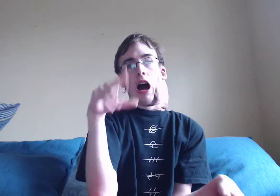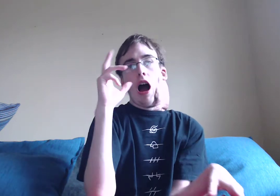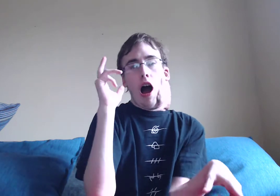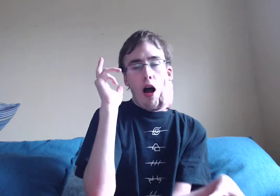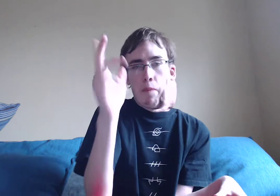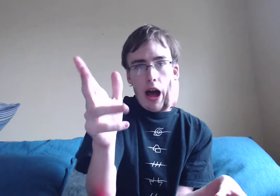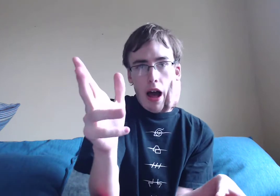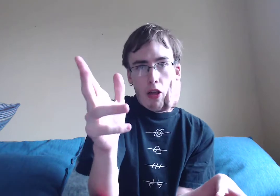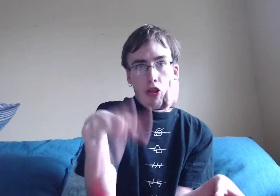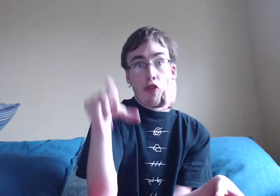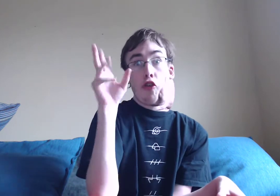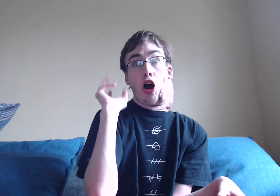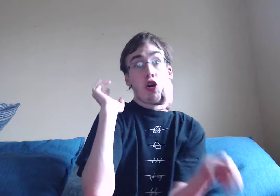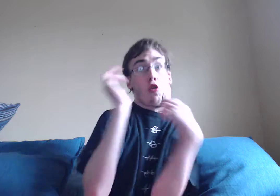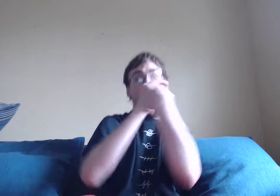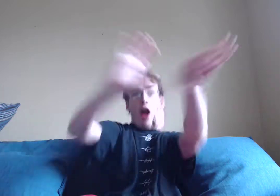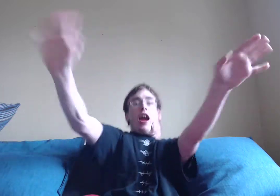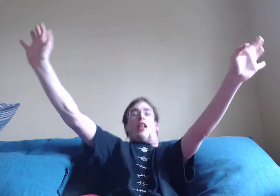About. The greatness.